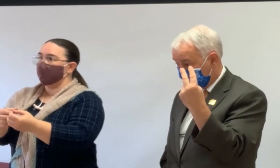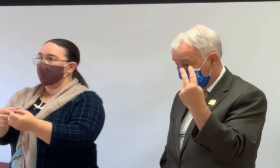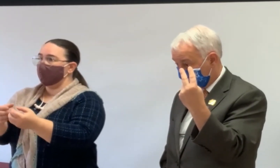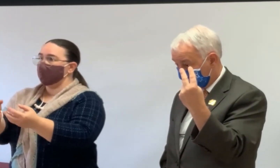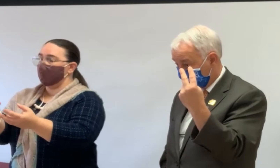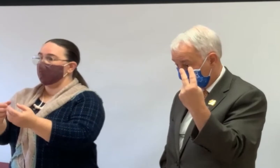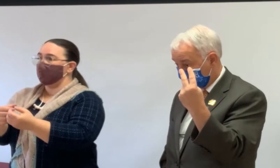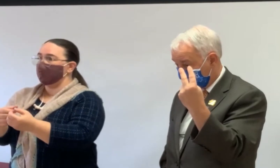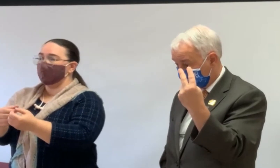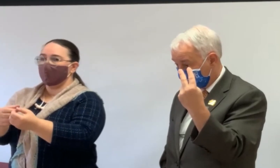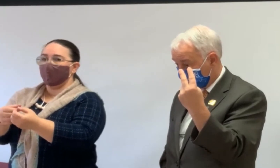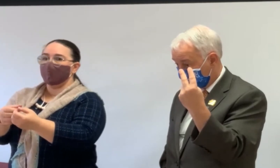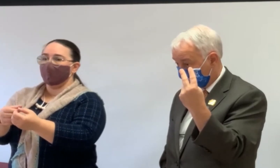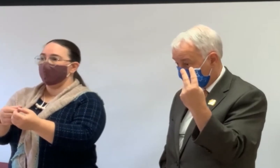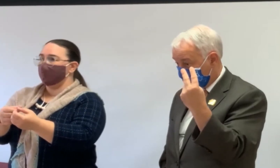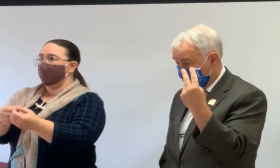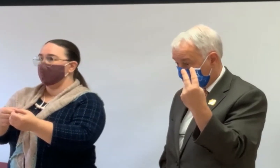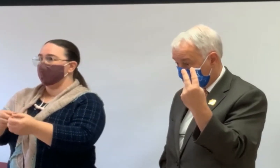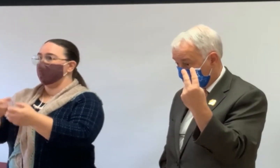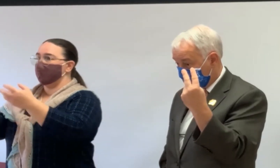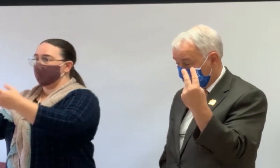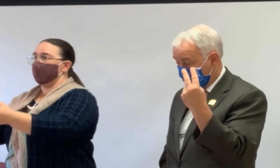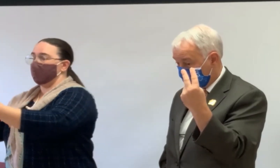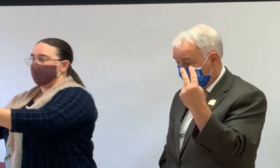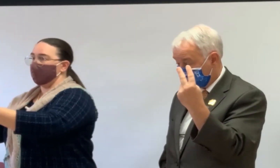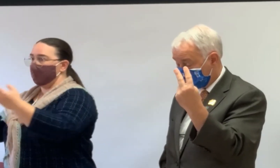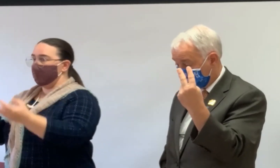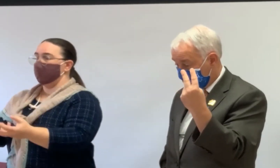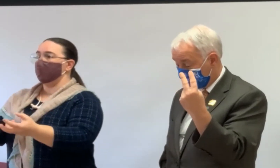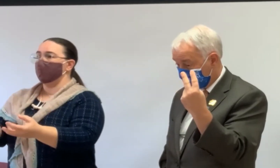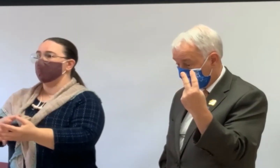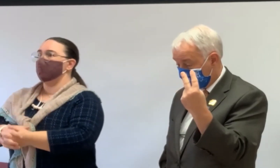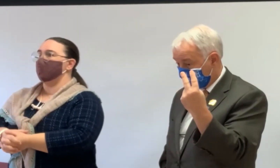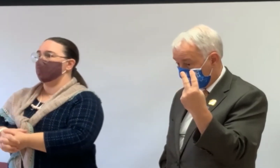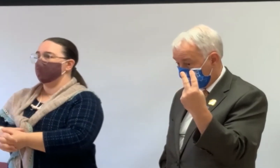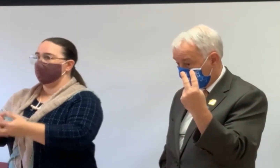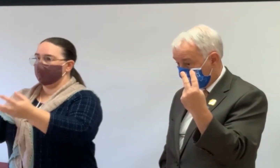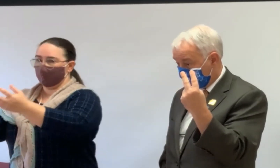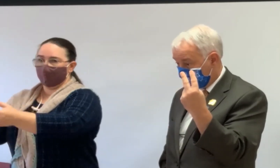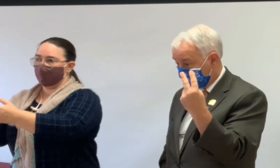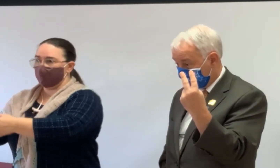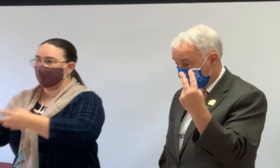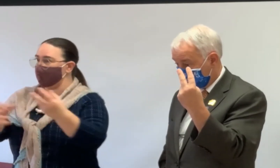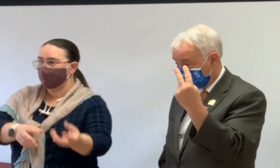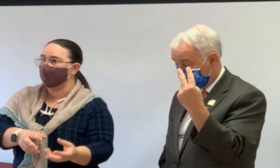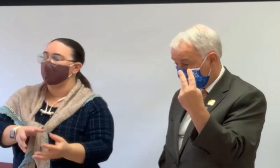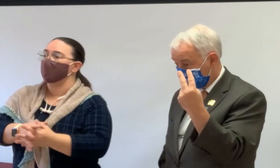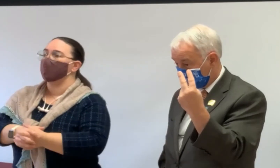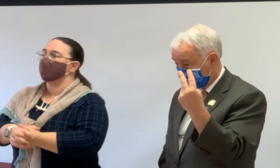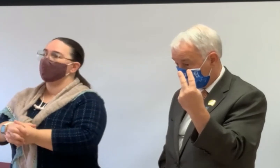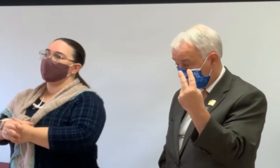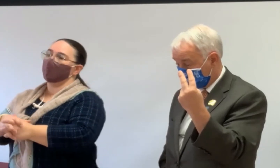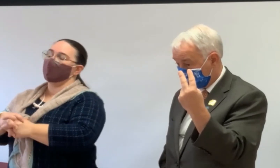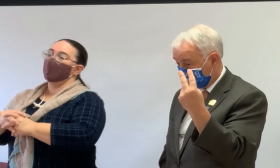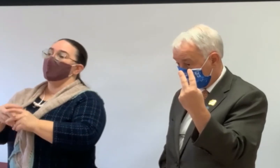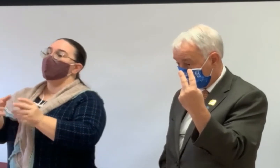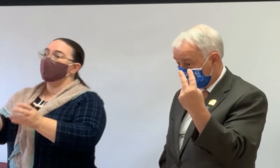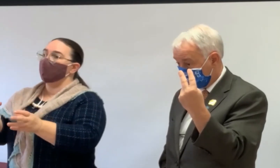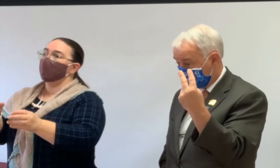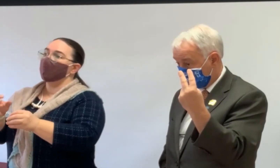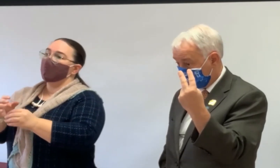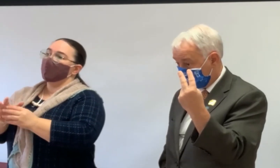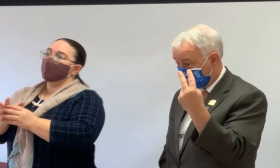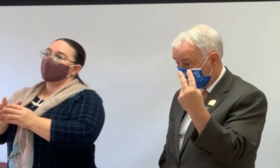mortgage on your house, what they call sometimes a cash out refinance. You go, you borrow money and you get, um, the, they deposit that money in your bank account,